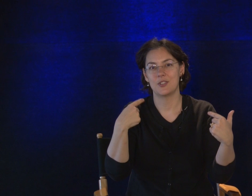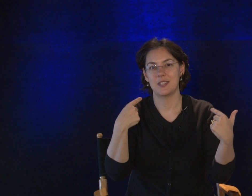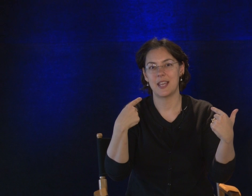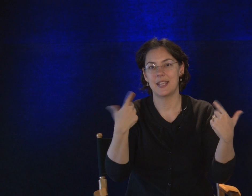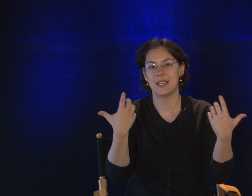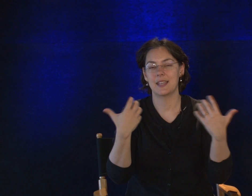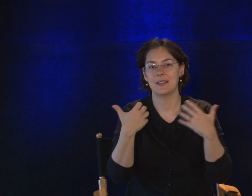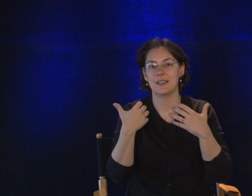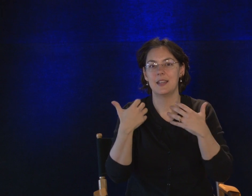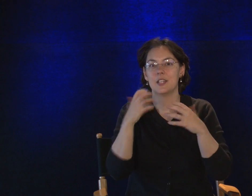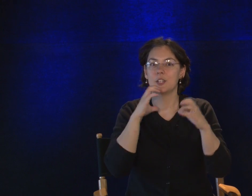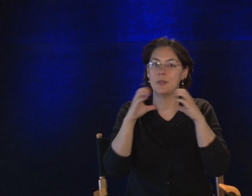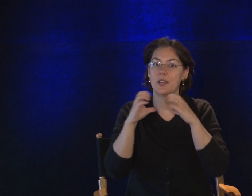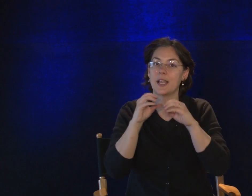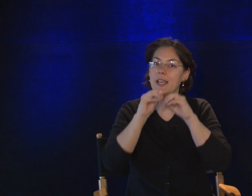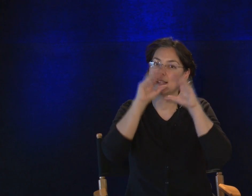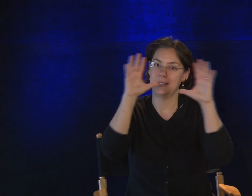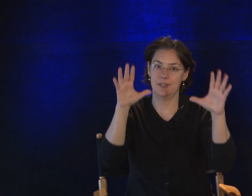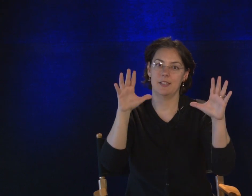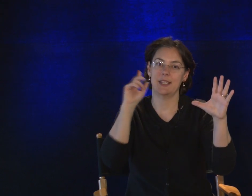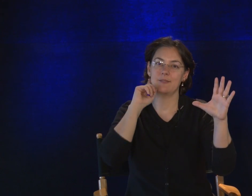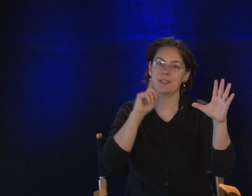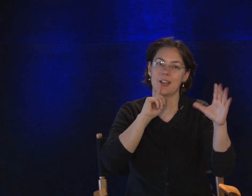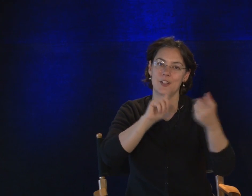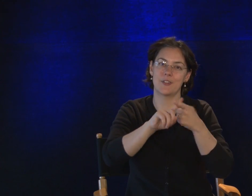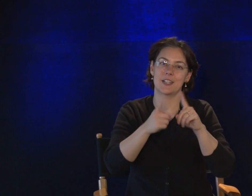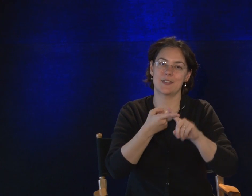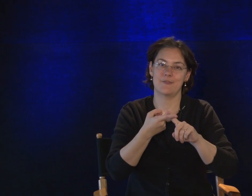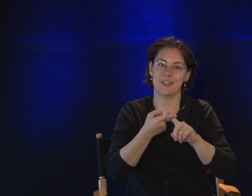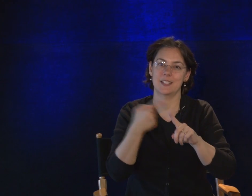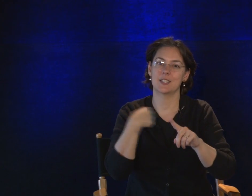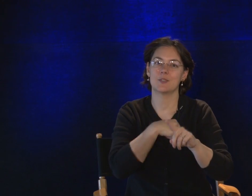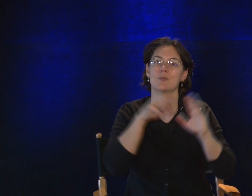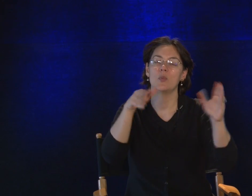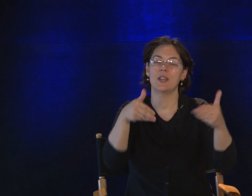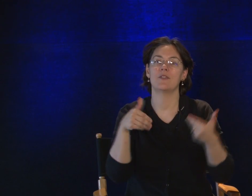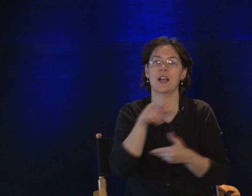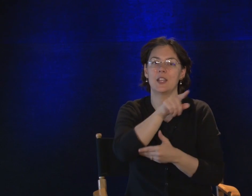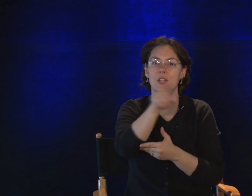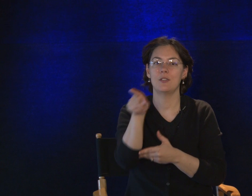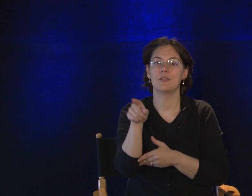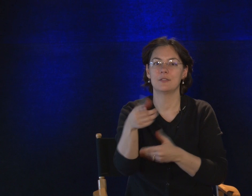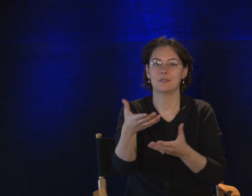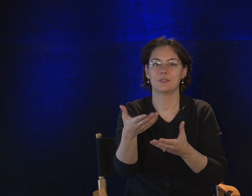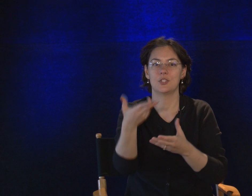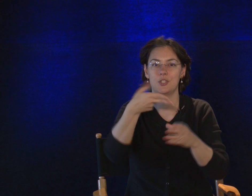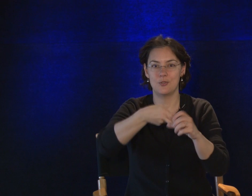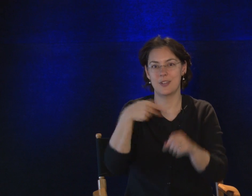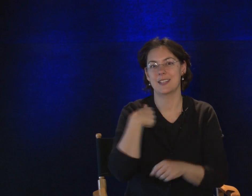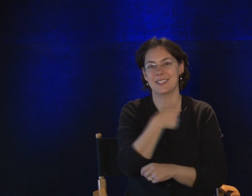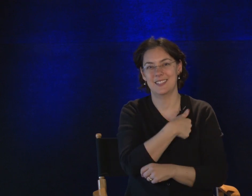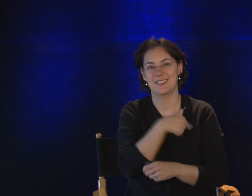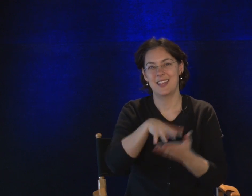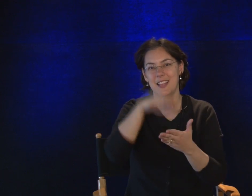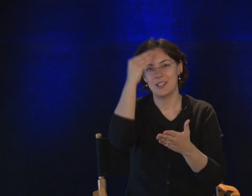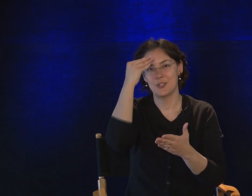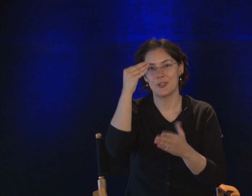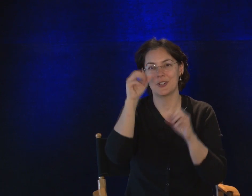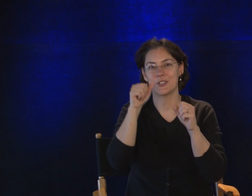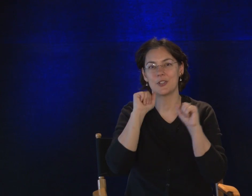that they can communicate clearly with all of our deaf friends. We invite you to join us and to learn so